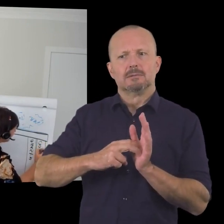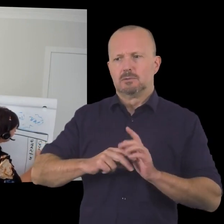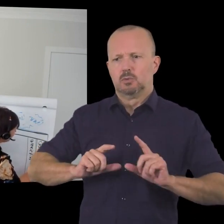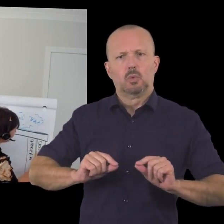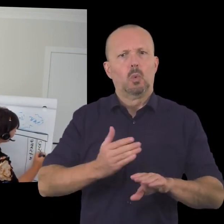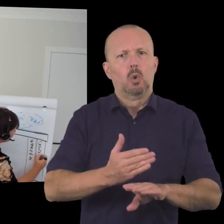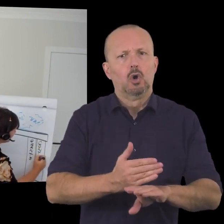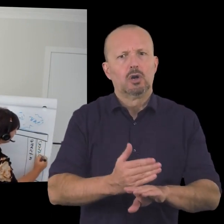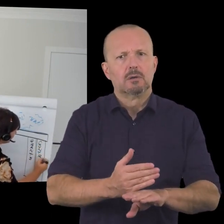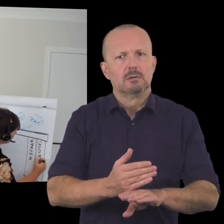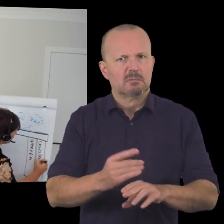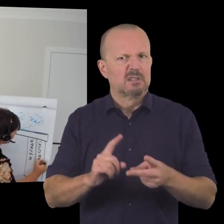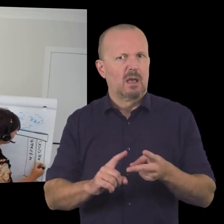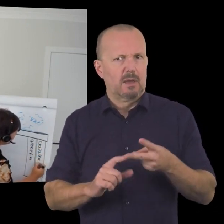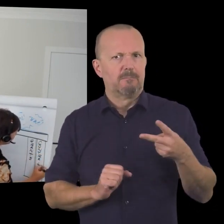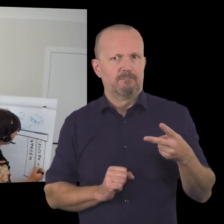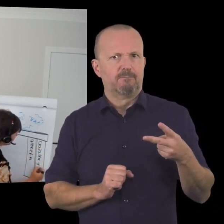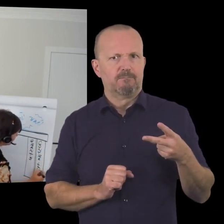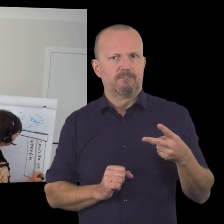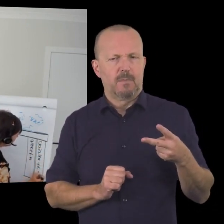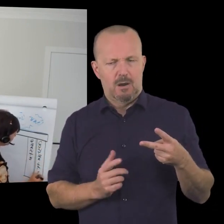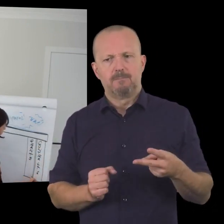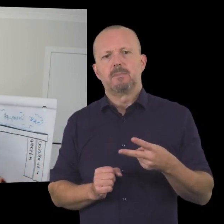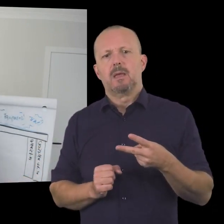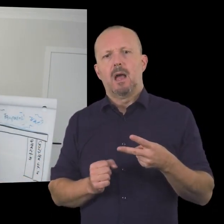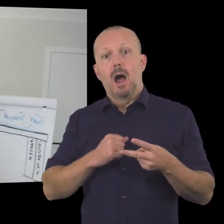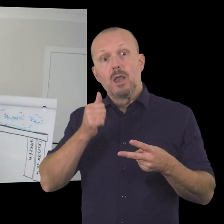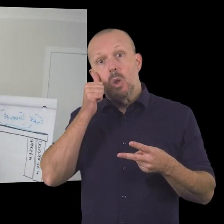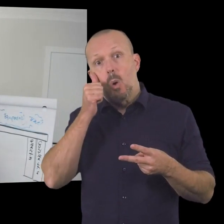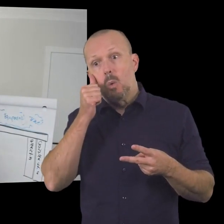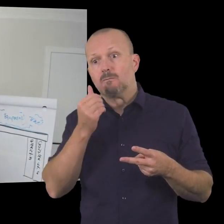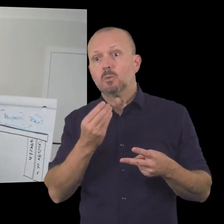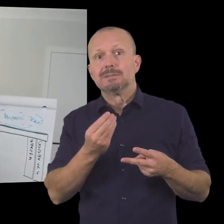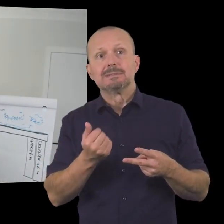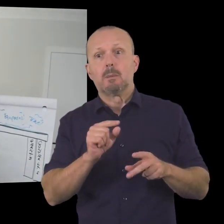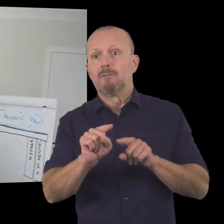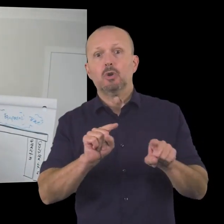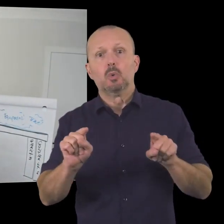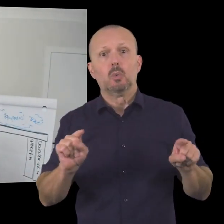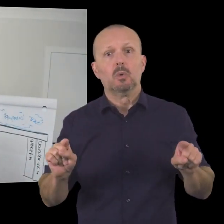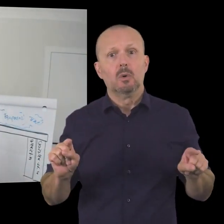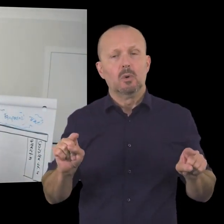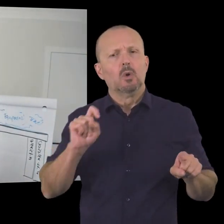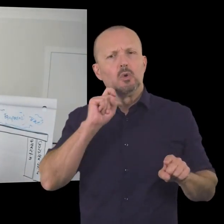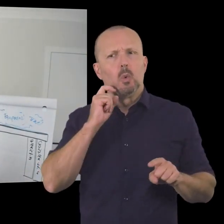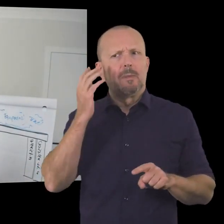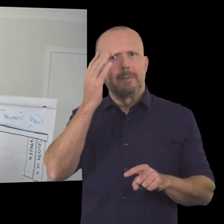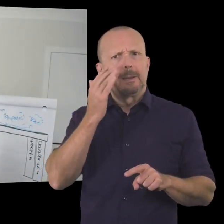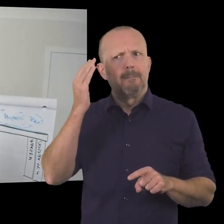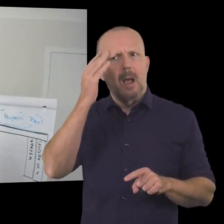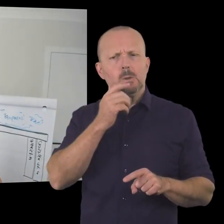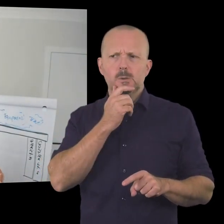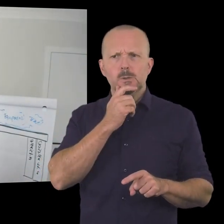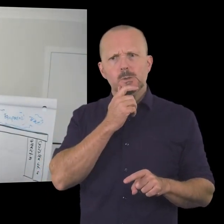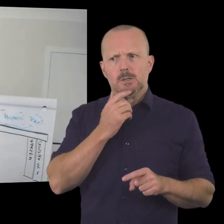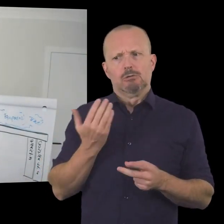is another uh and i know for some of you too that you will be thinking about